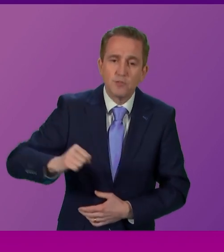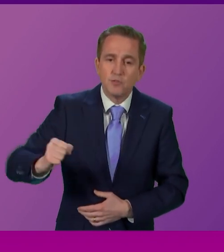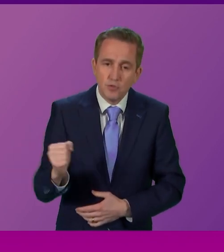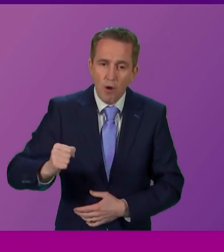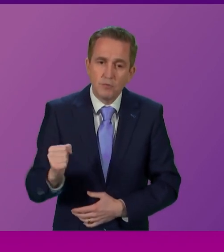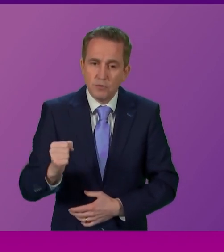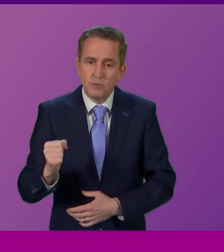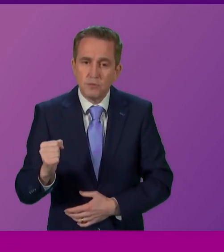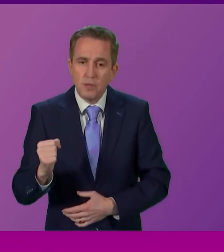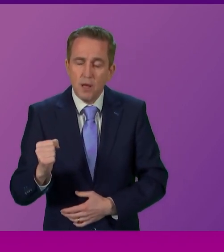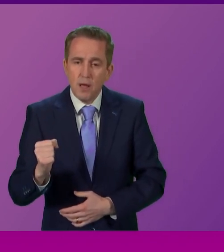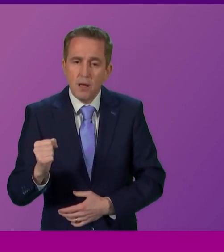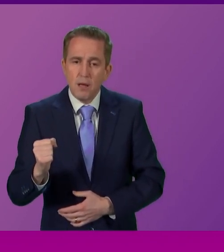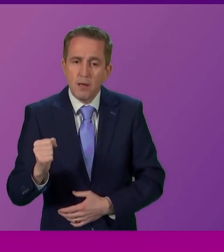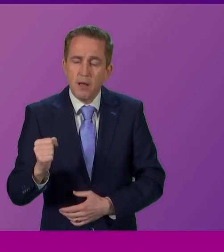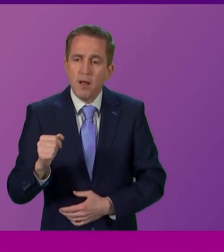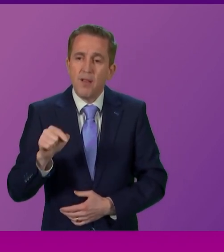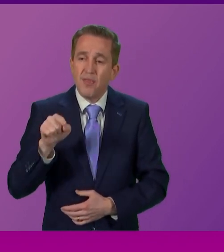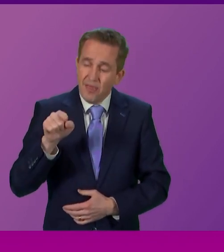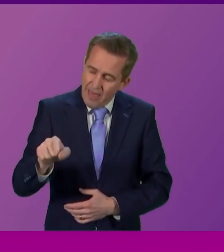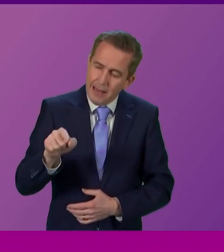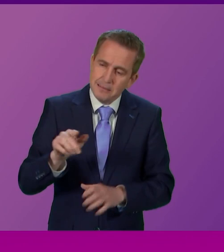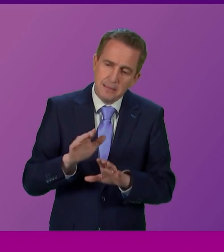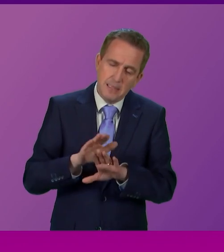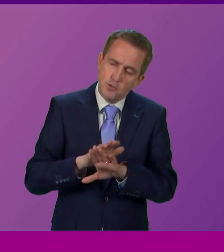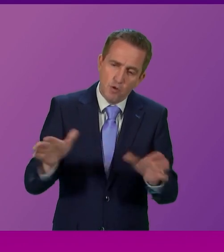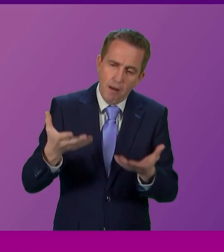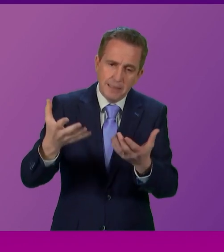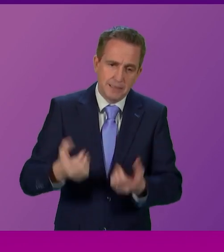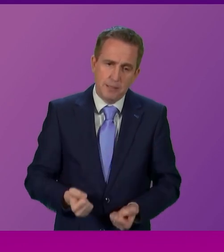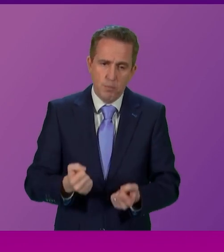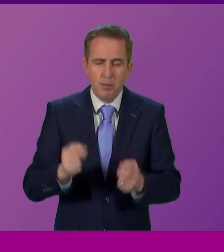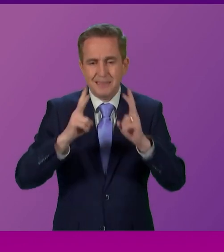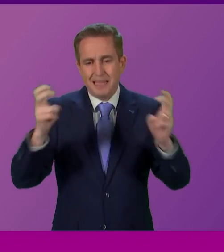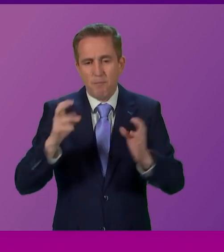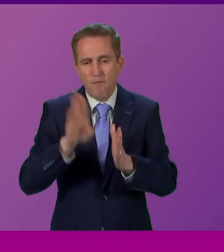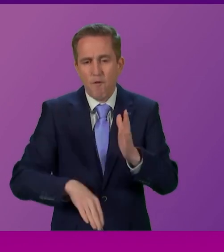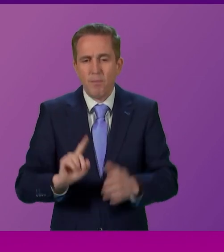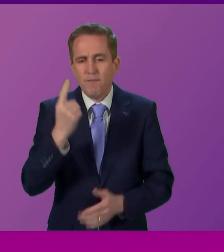view, a deplorable act from the First Minister of Scotland.